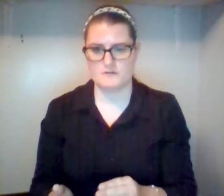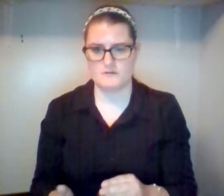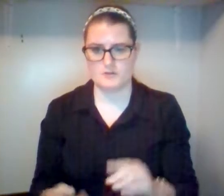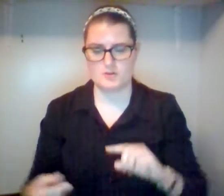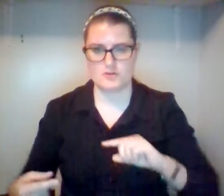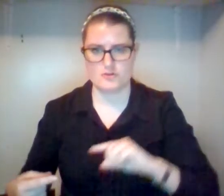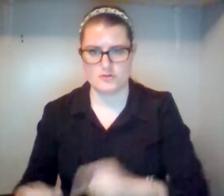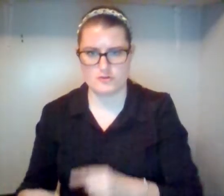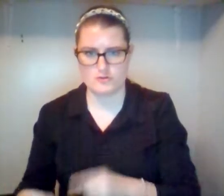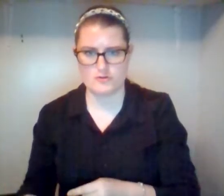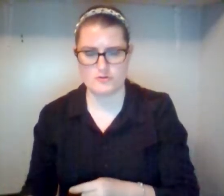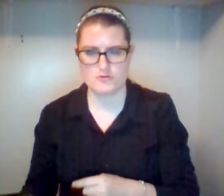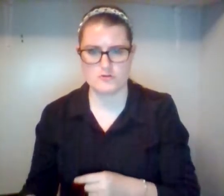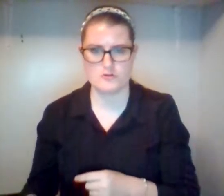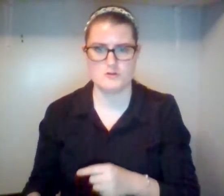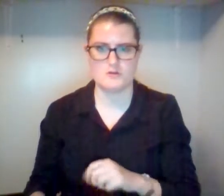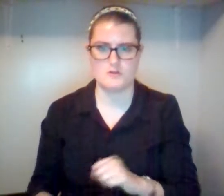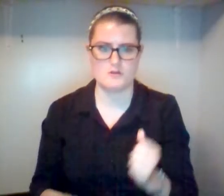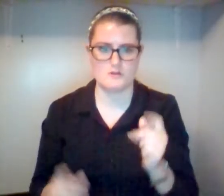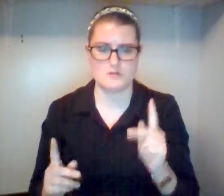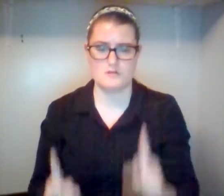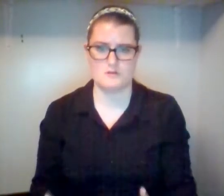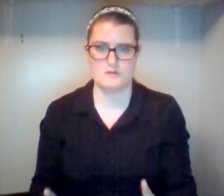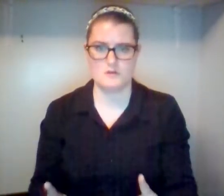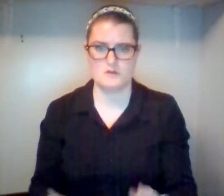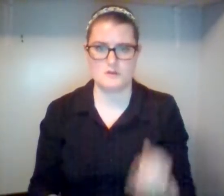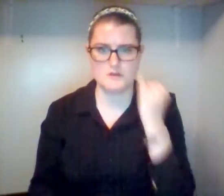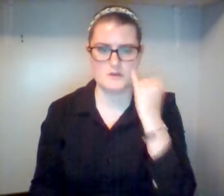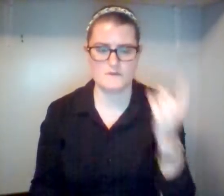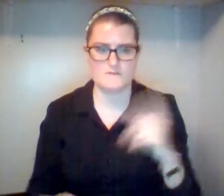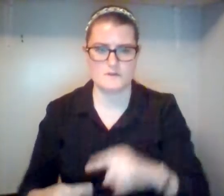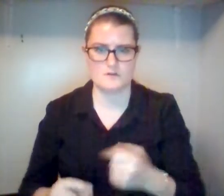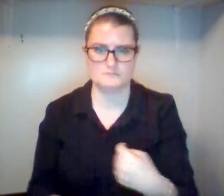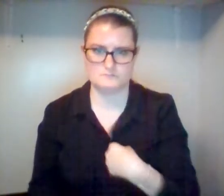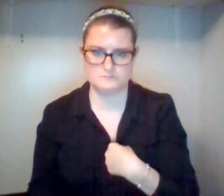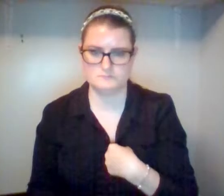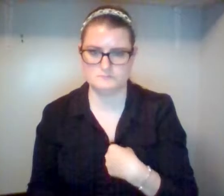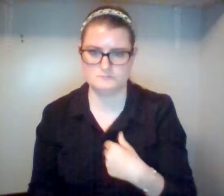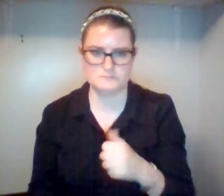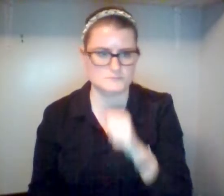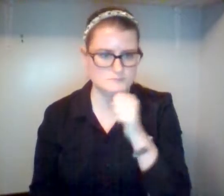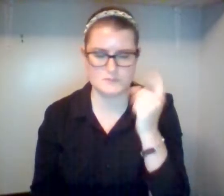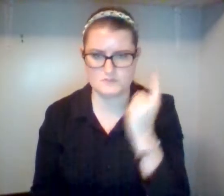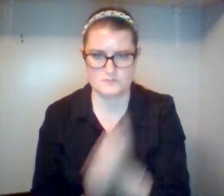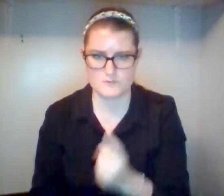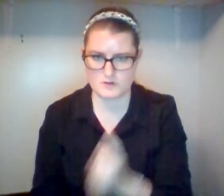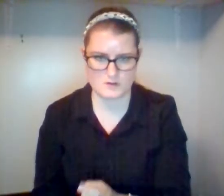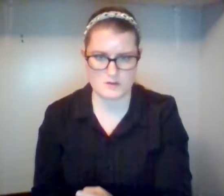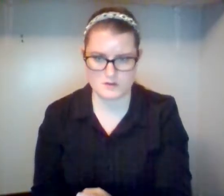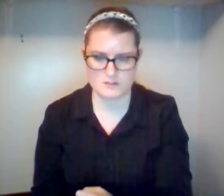is honorable in the sight of all. So I infer from that little avalanche of texts